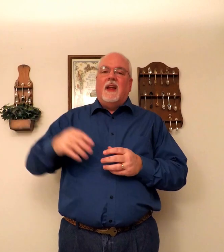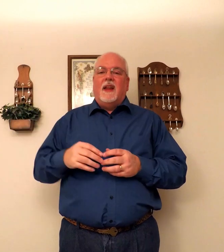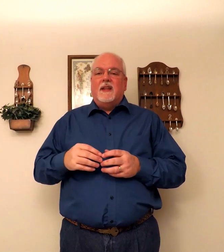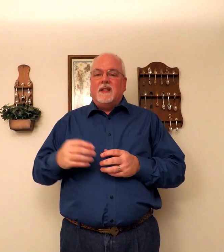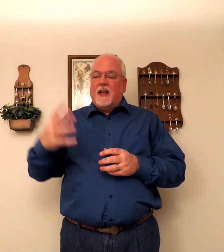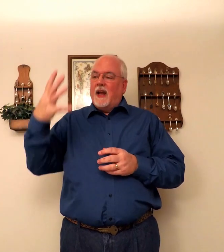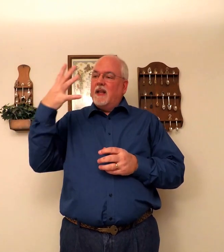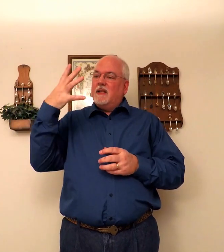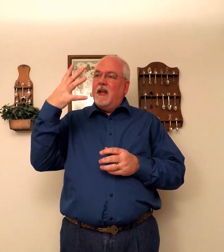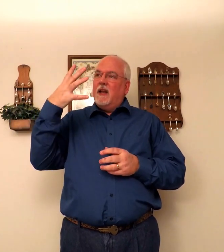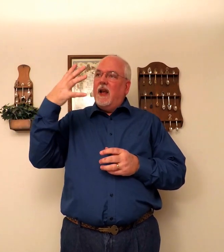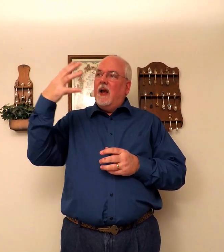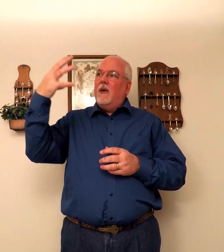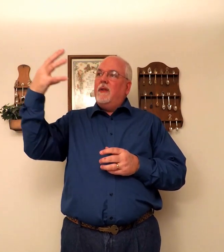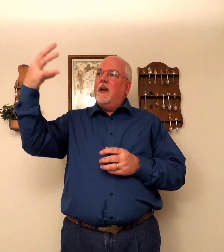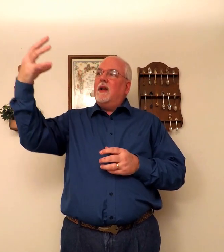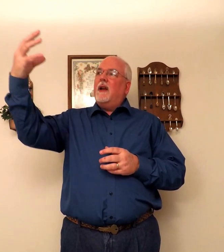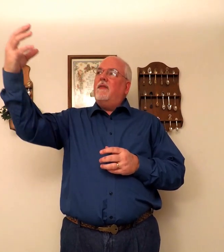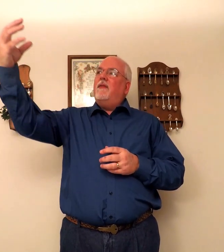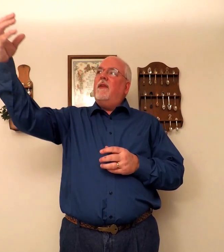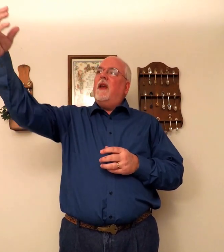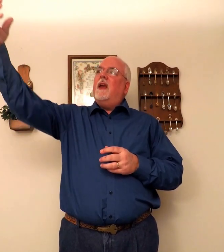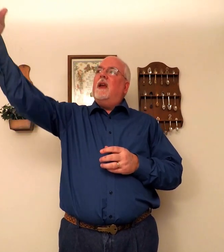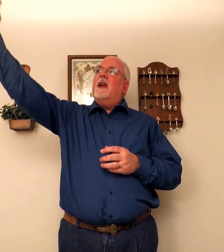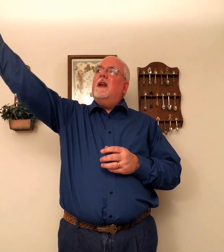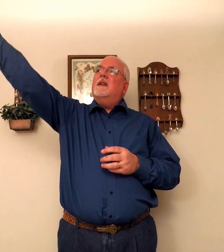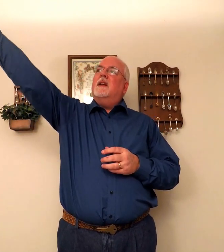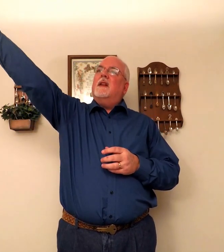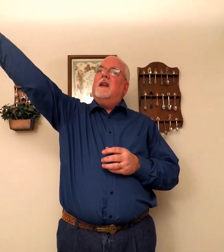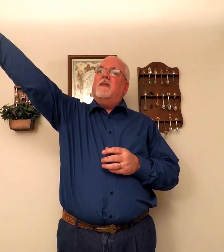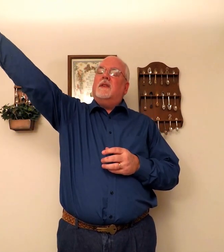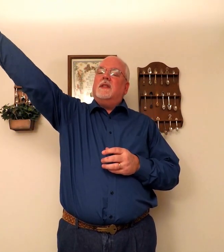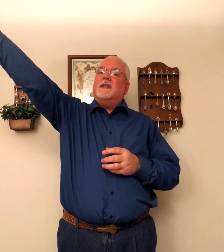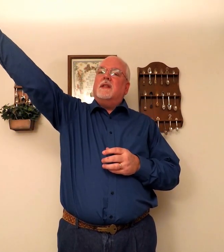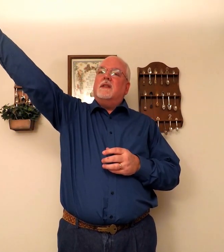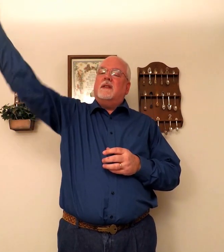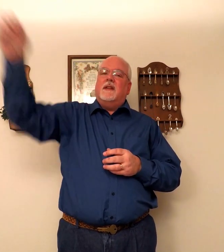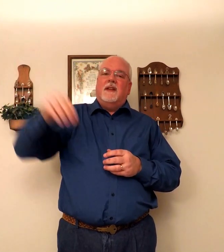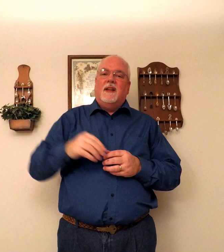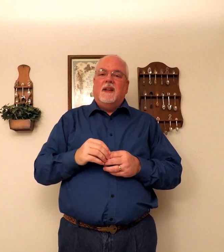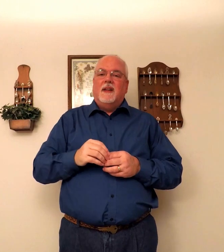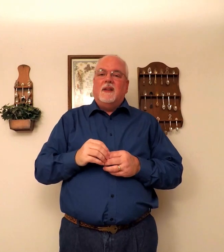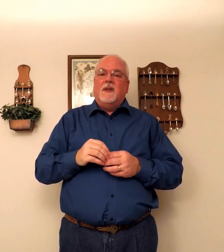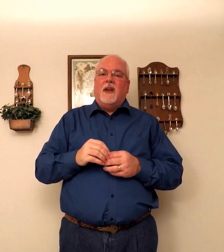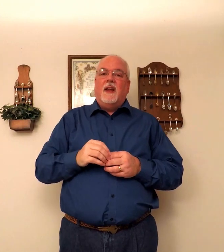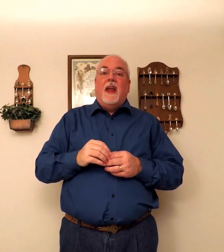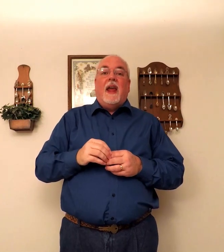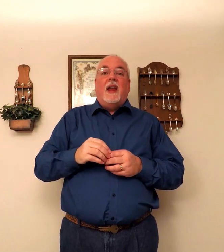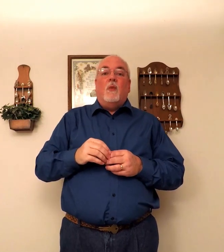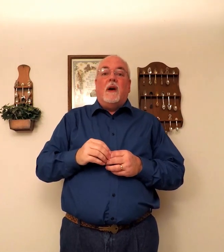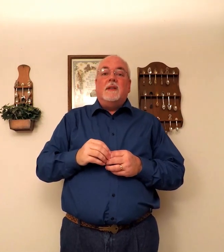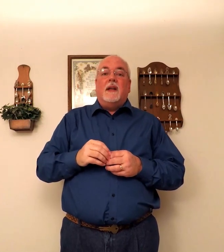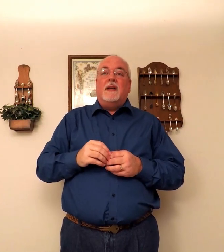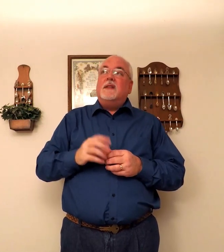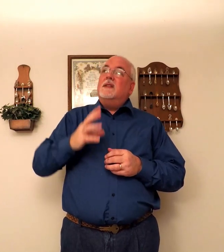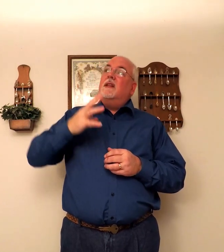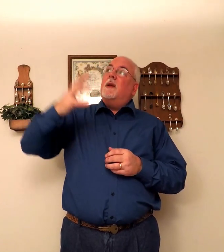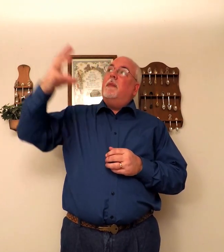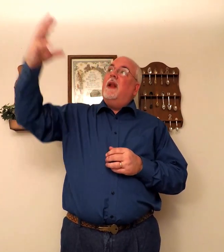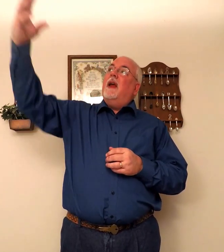This is like I can see it now. And then it kind of fades in a different distance. Okay? And where is that distance? It's up in